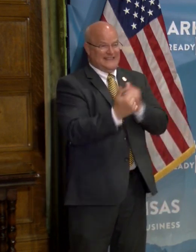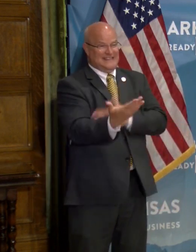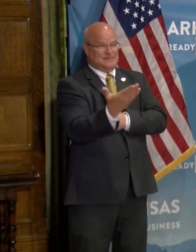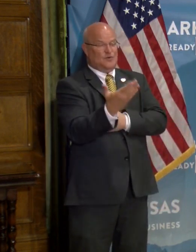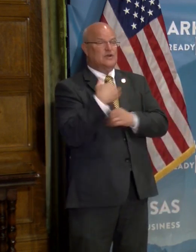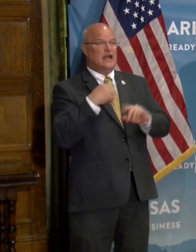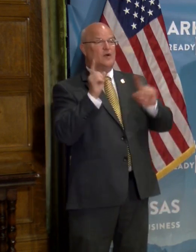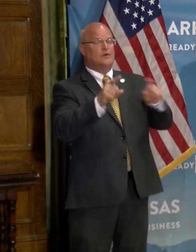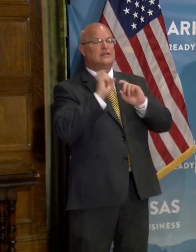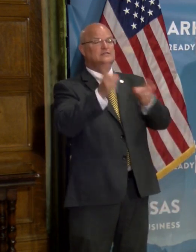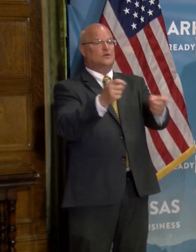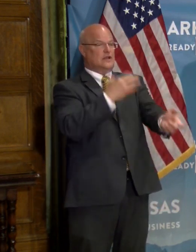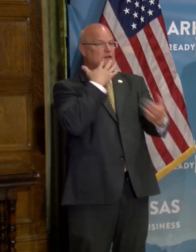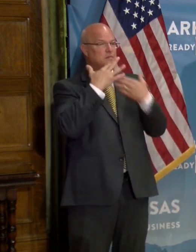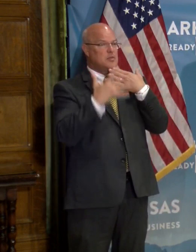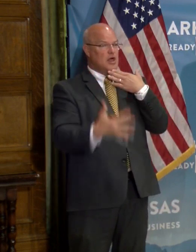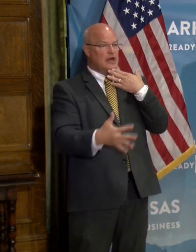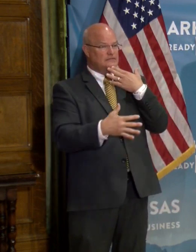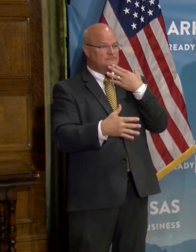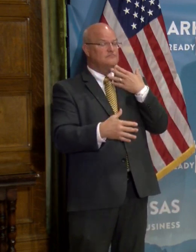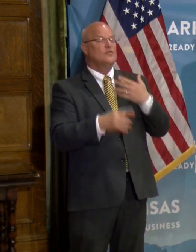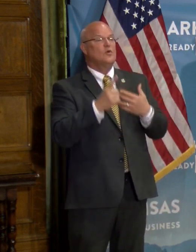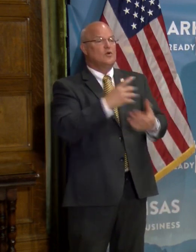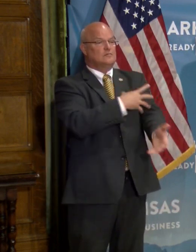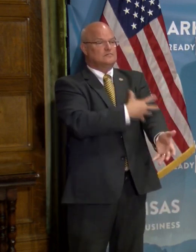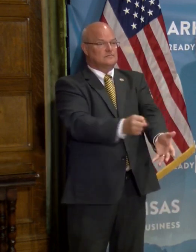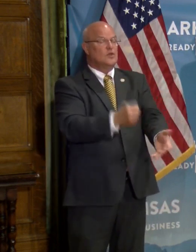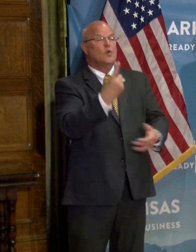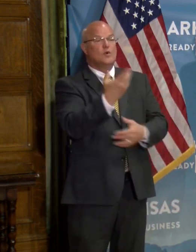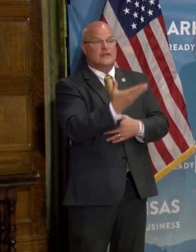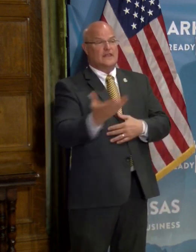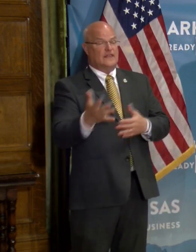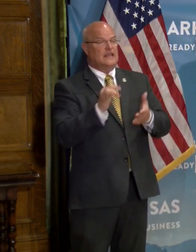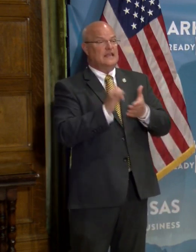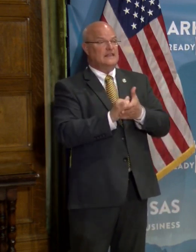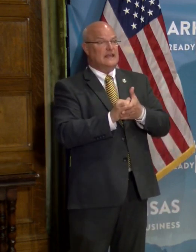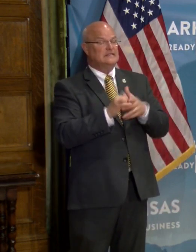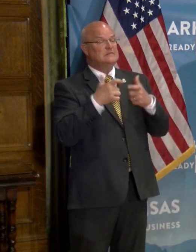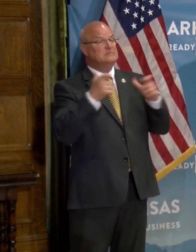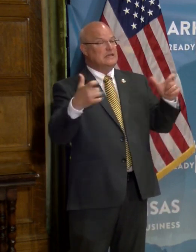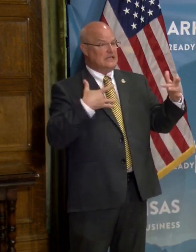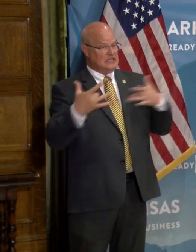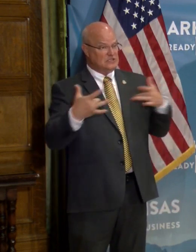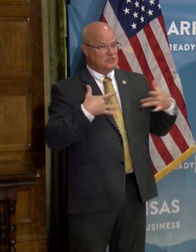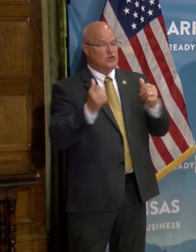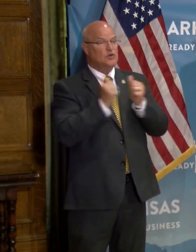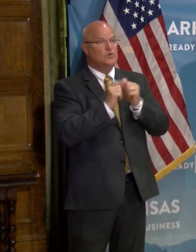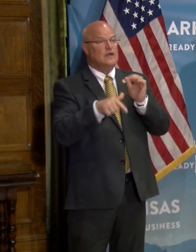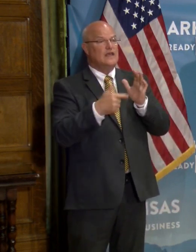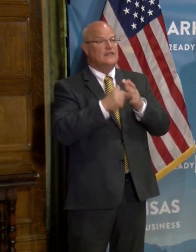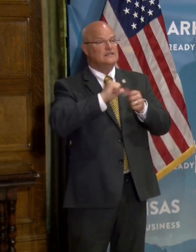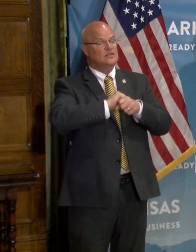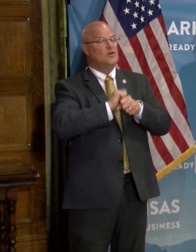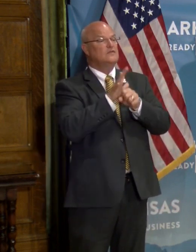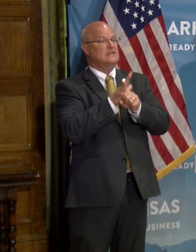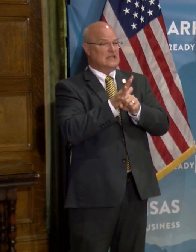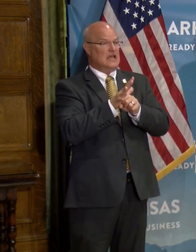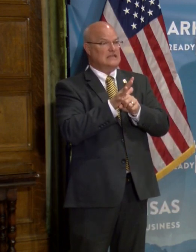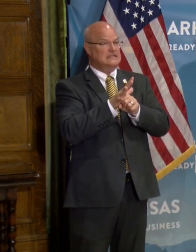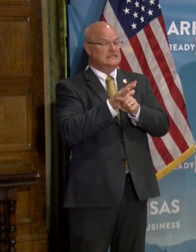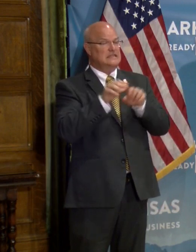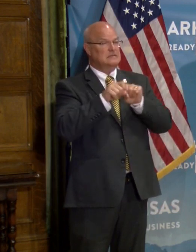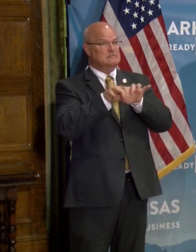morning I went and donated blood. Uh, one of the things that, uh, has been a big concern with this, uh, COVID-19